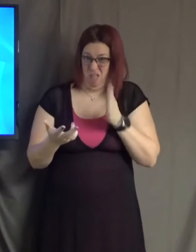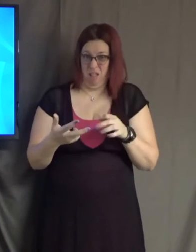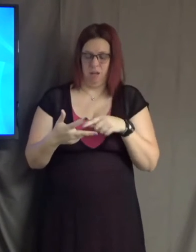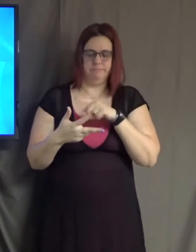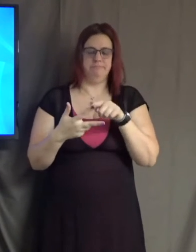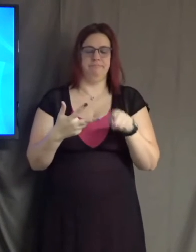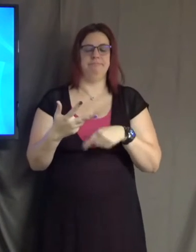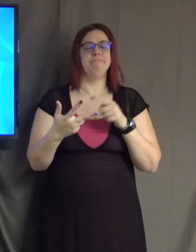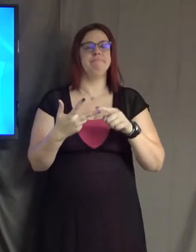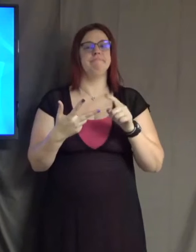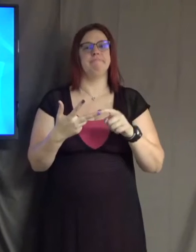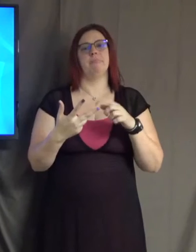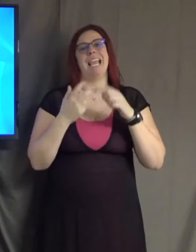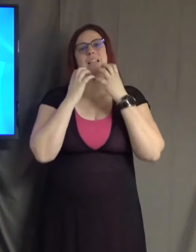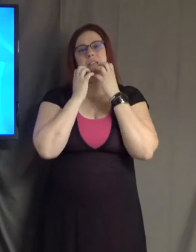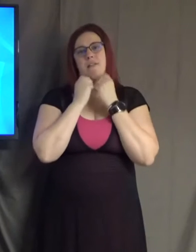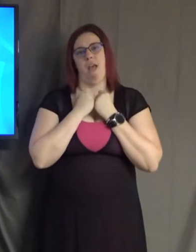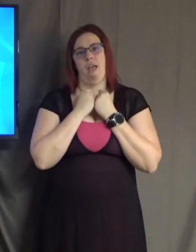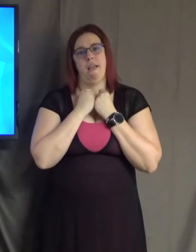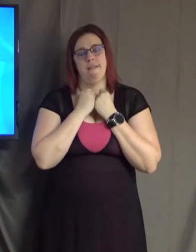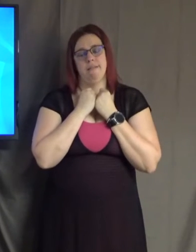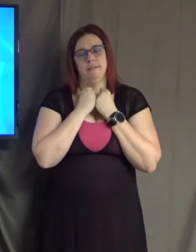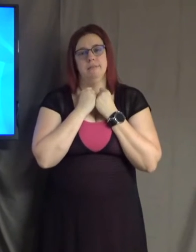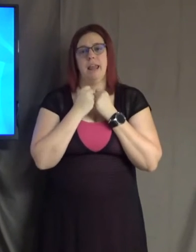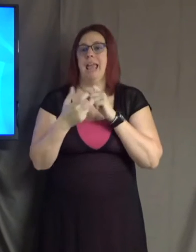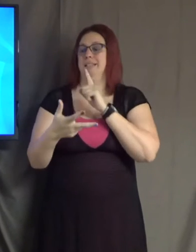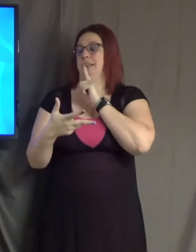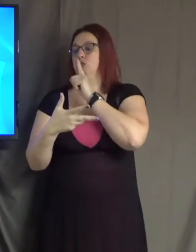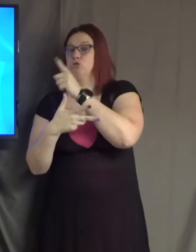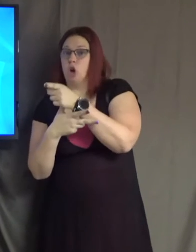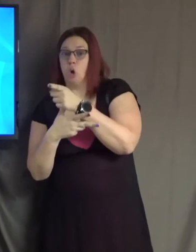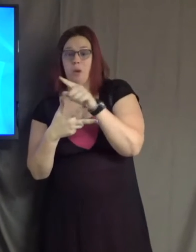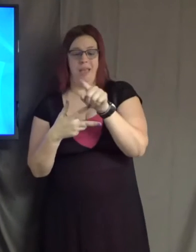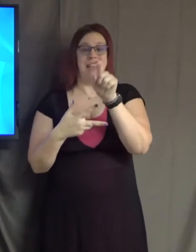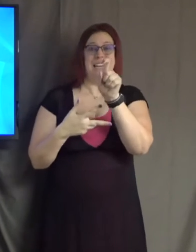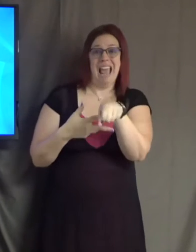kind? Is it true? Is it necessary? Is it kind?